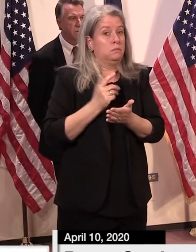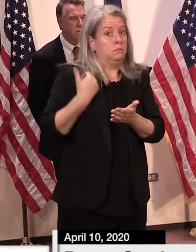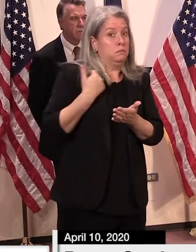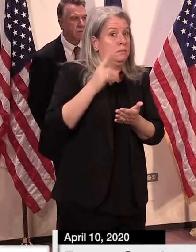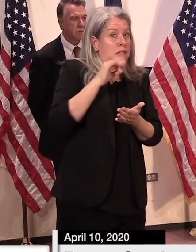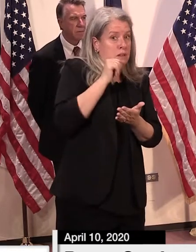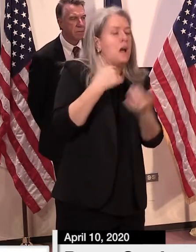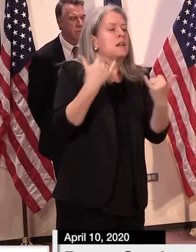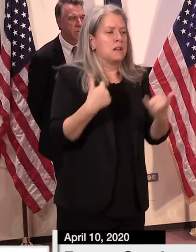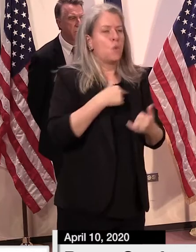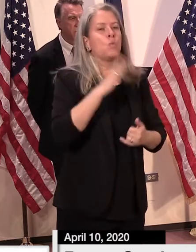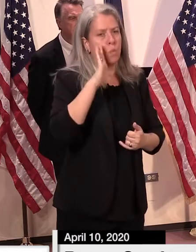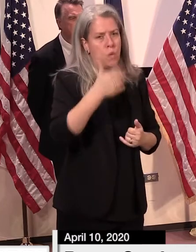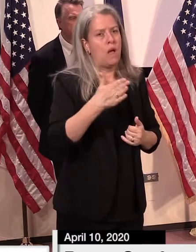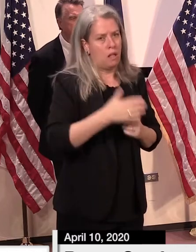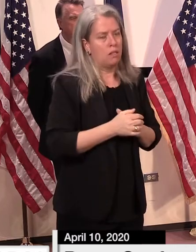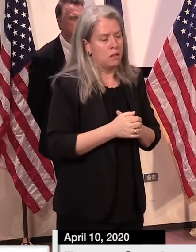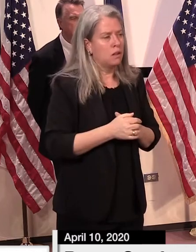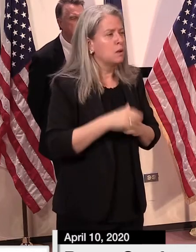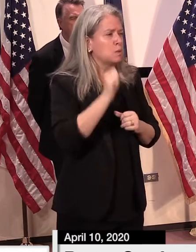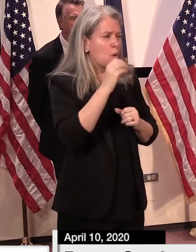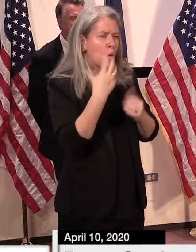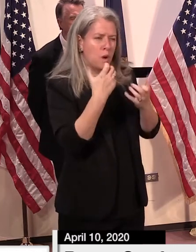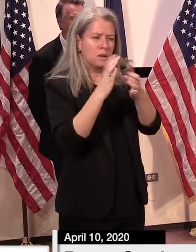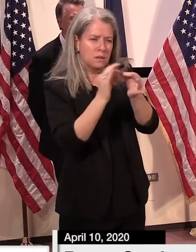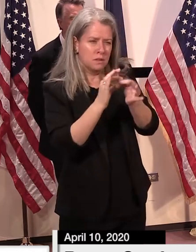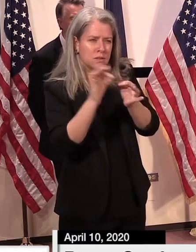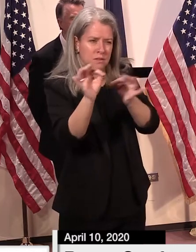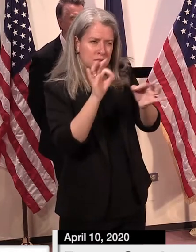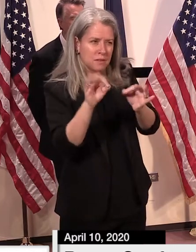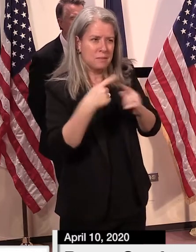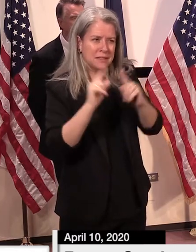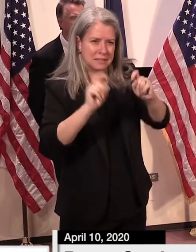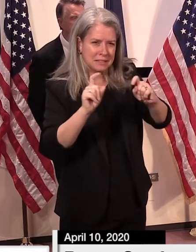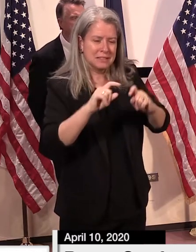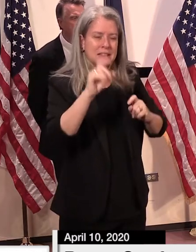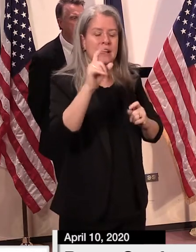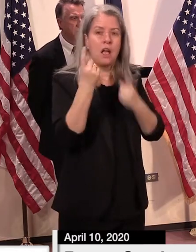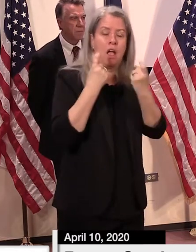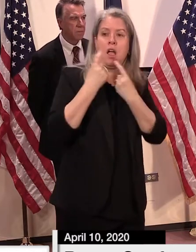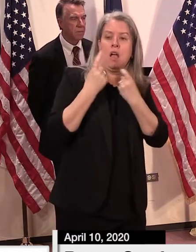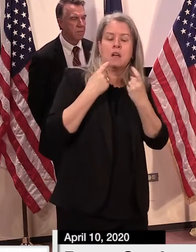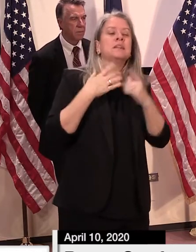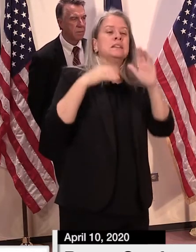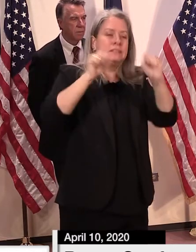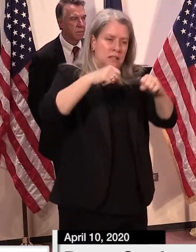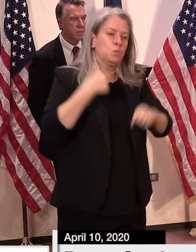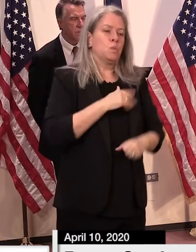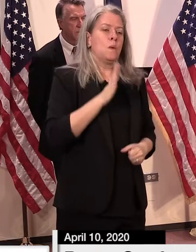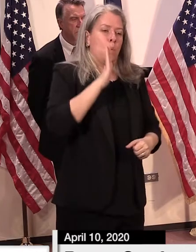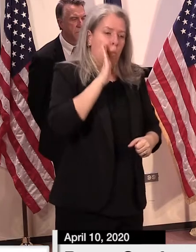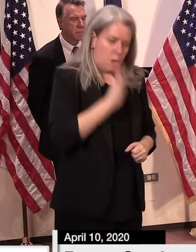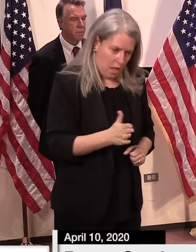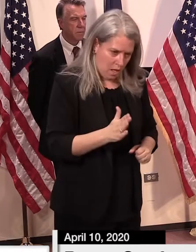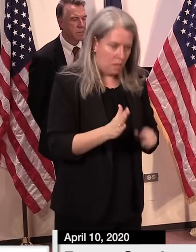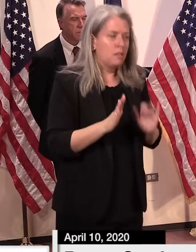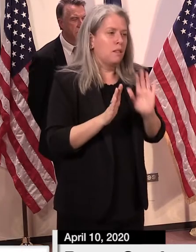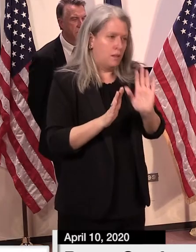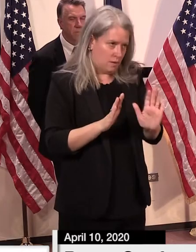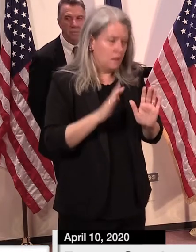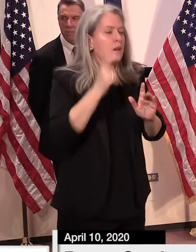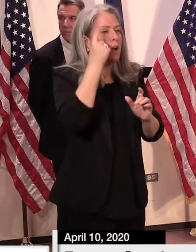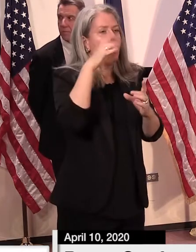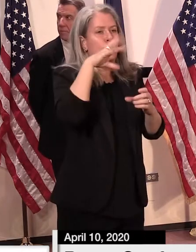area. I just wanted to talk about that up front and move forward. Later today, as I said,